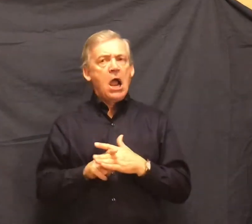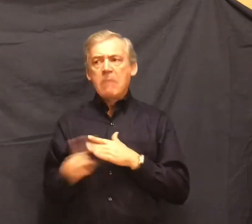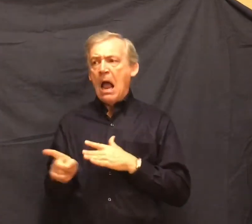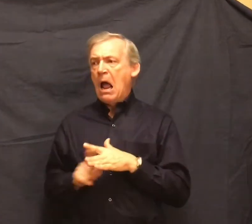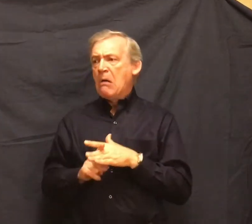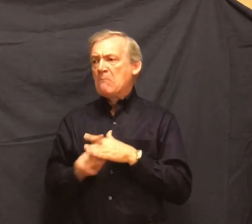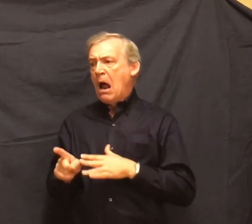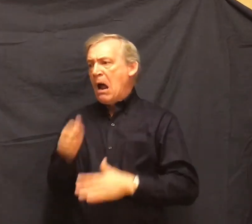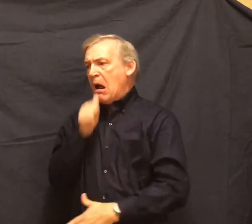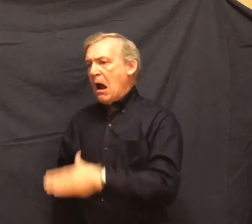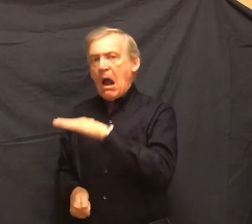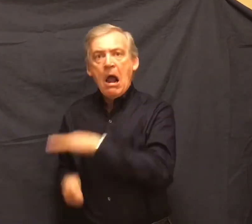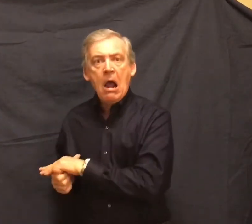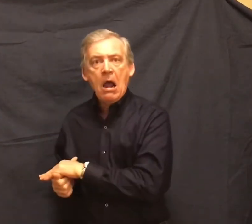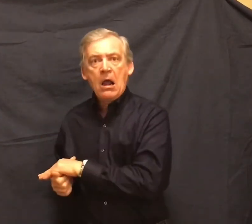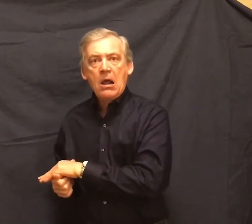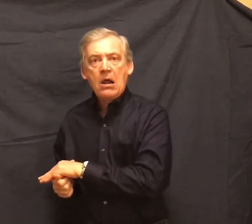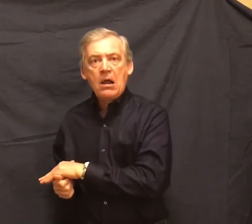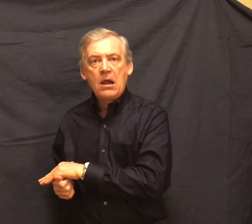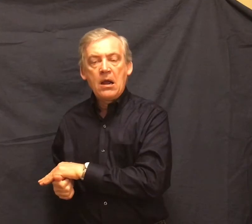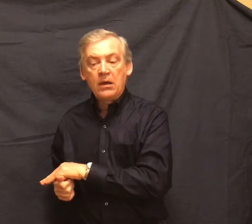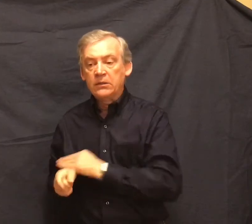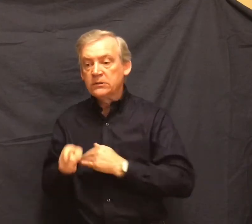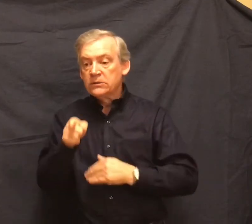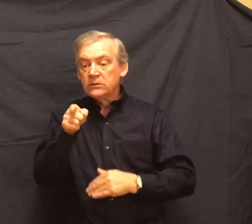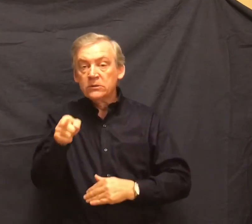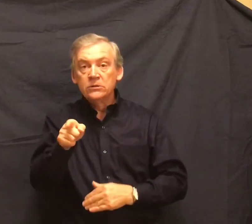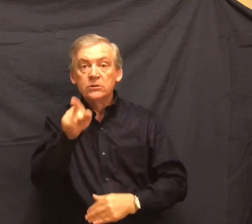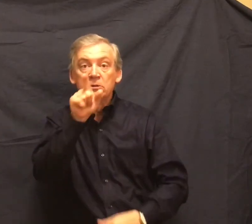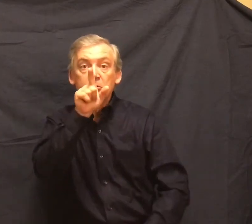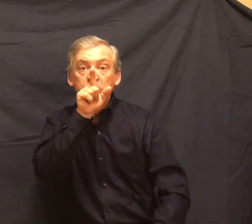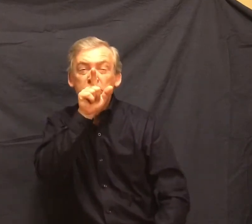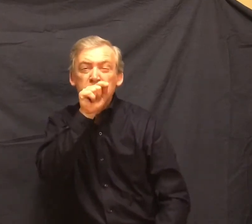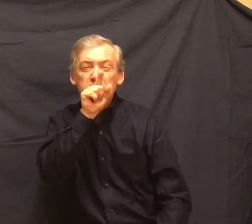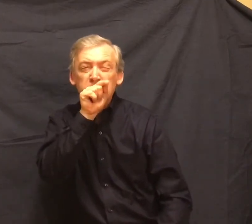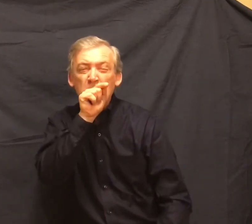A stilted heron labored up into the air and pounded down the river.